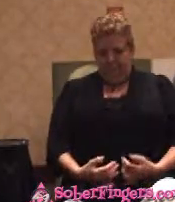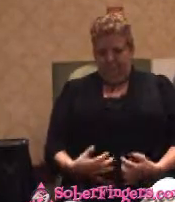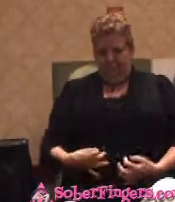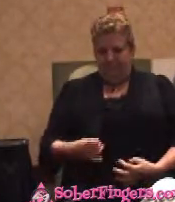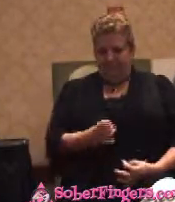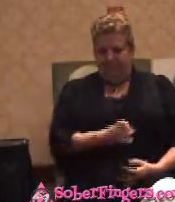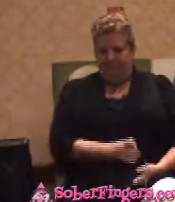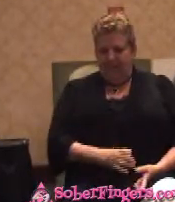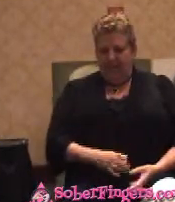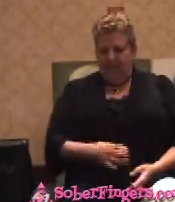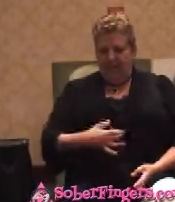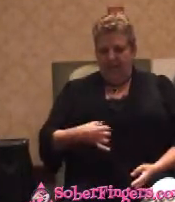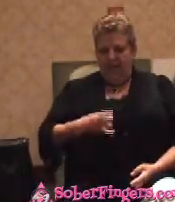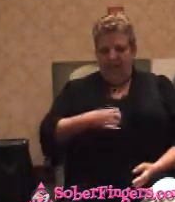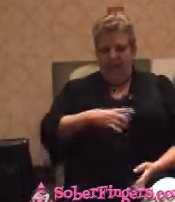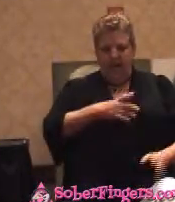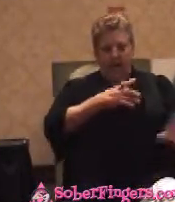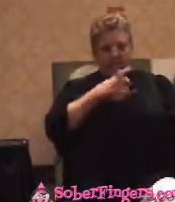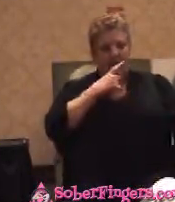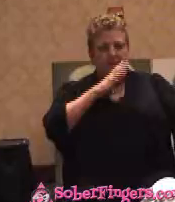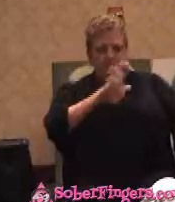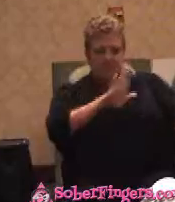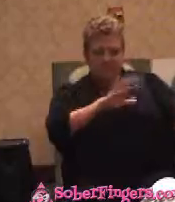I said, Billy, we need to talk about this now.